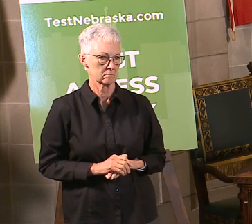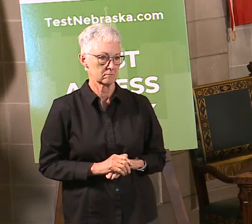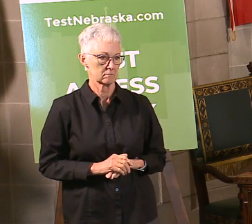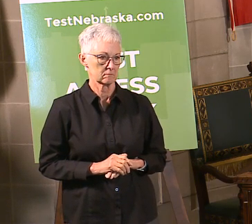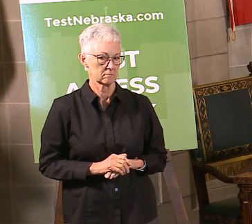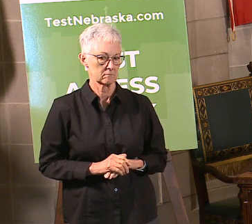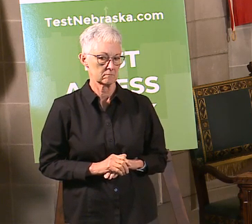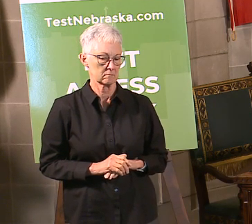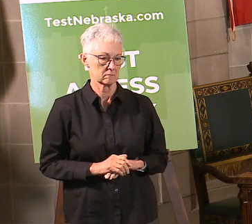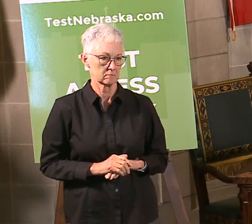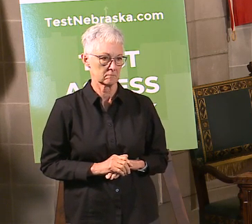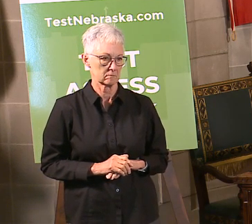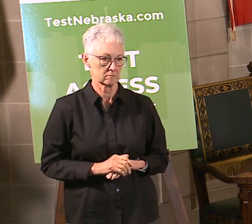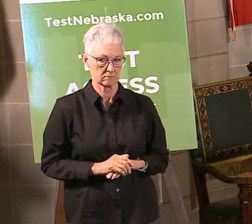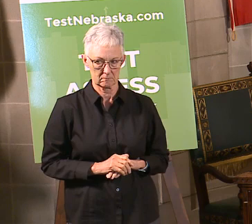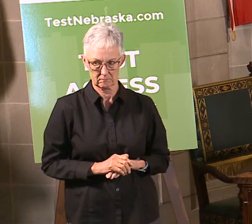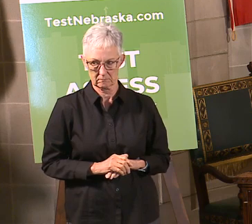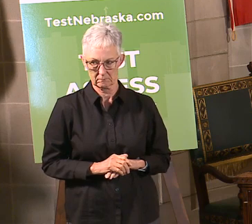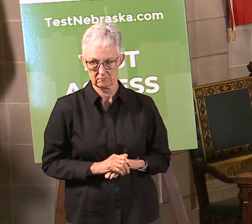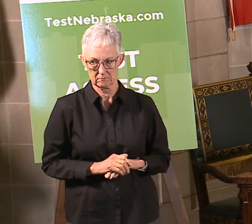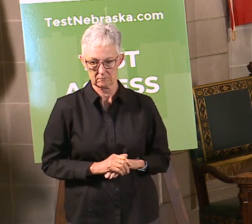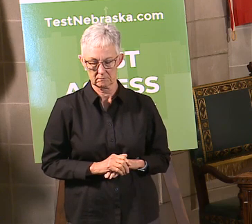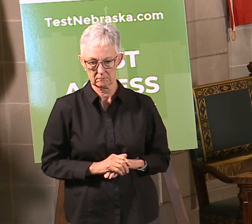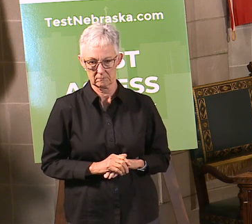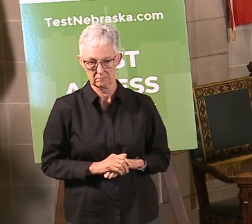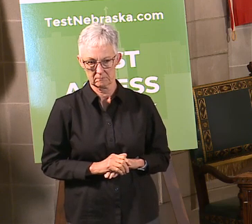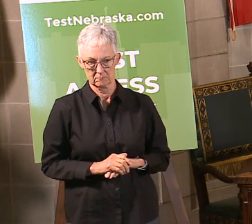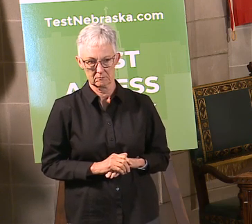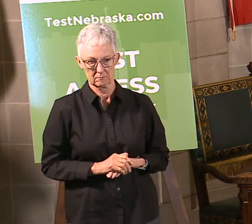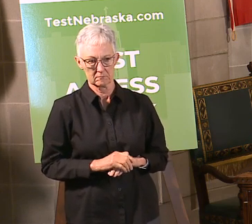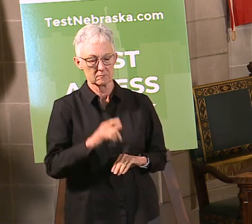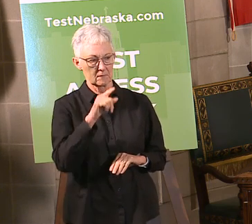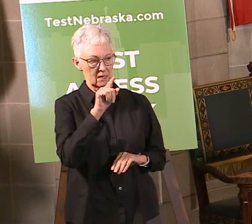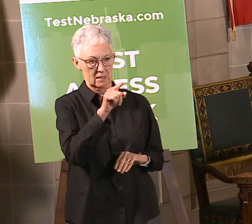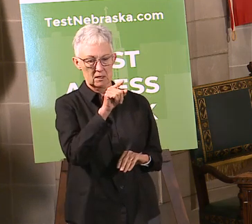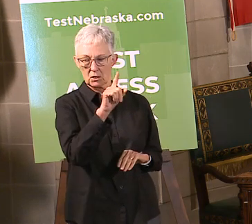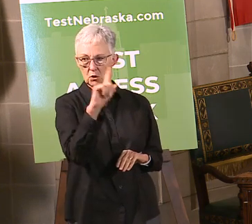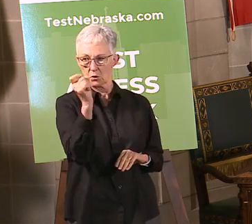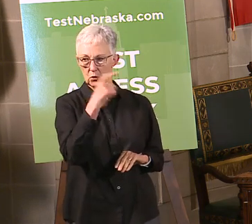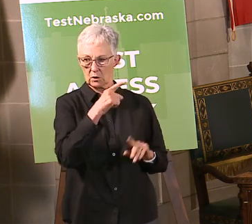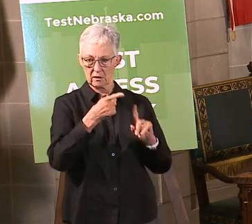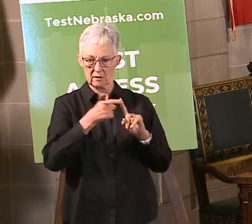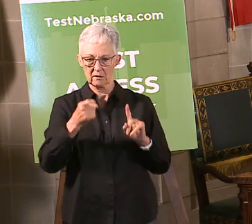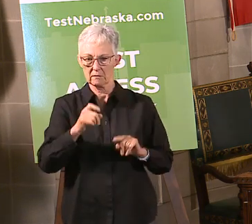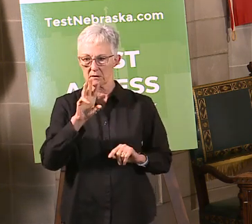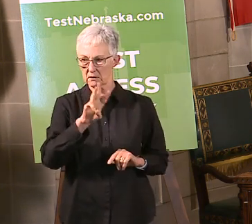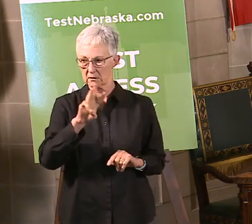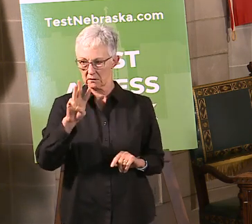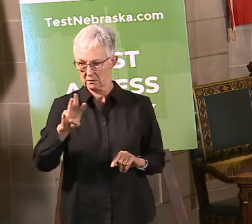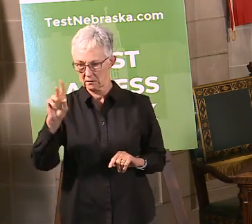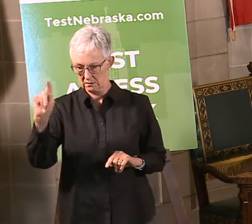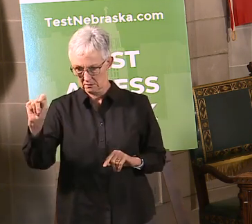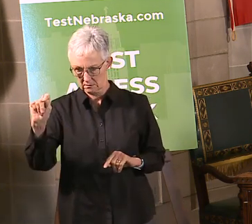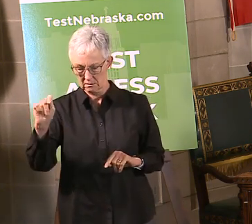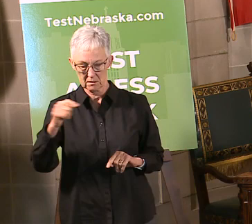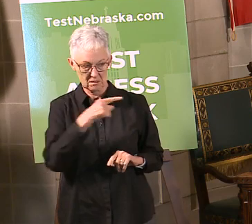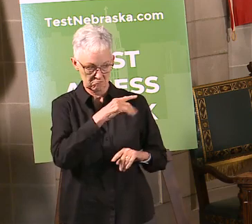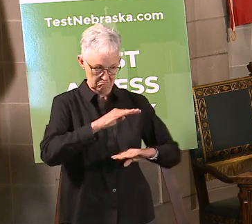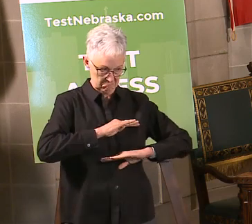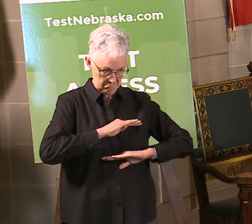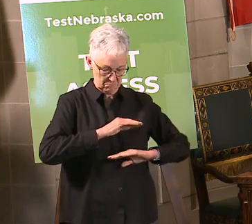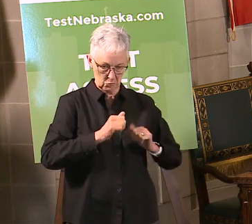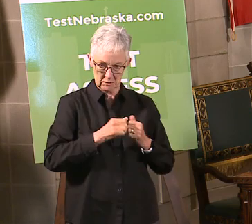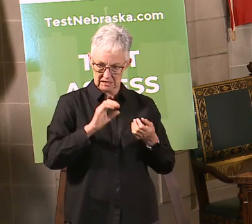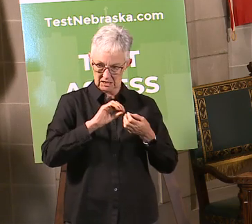the investment instead of giving it to another entity? So the question from WWT is, am I satisfied with the number of